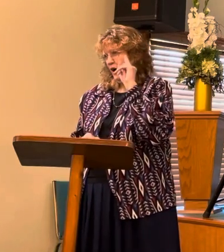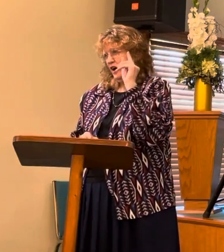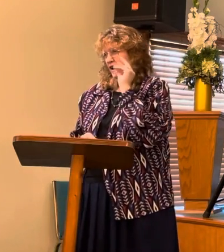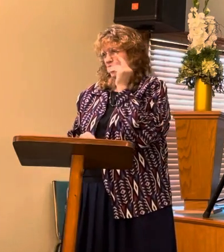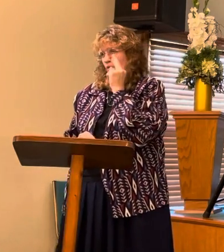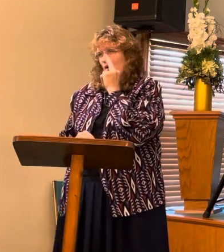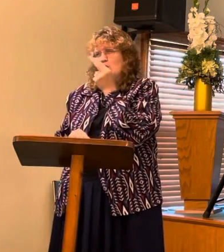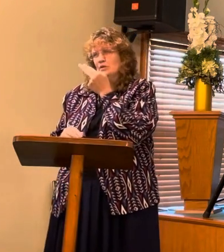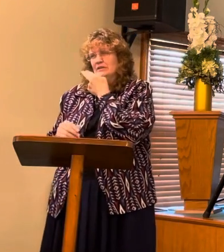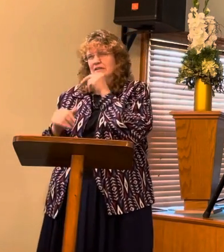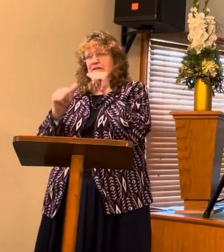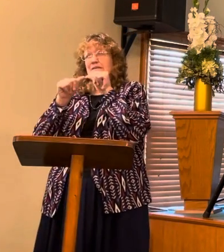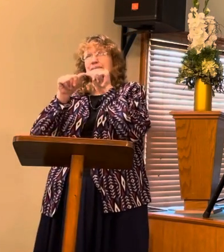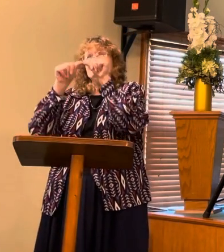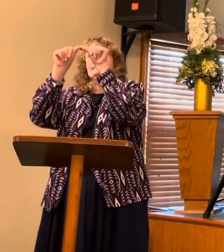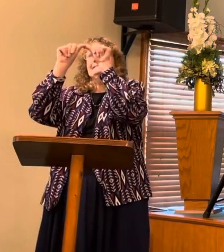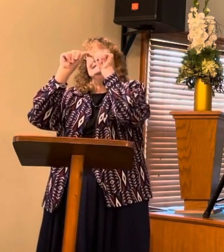never fade.